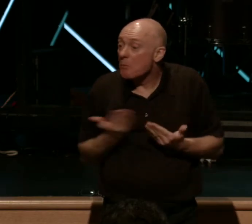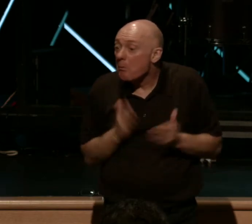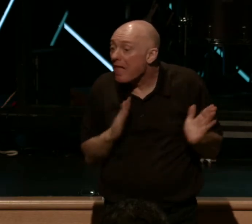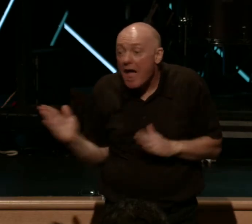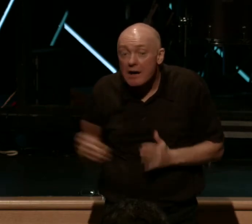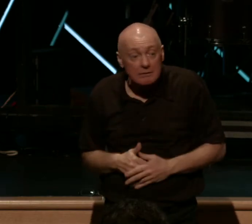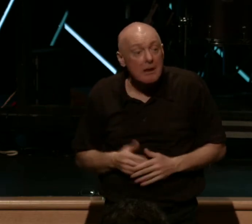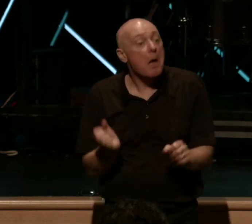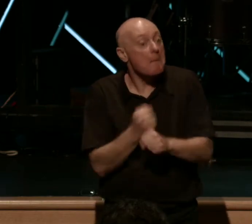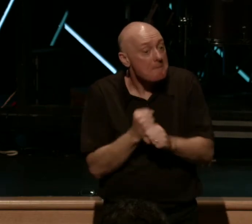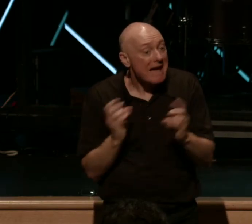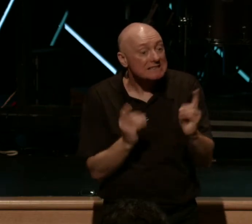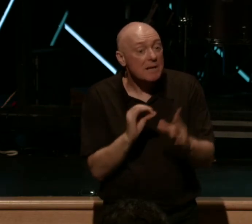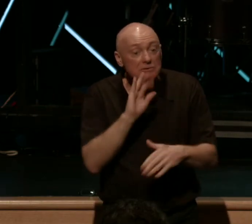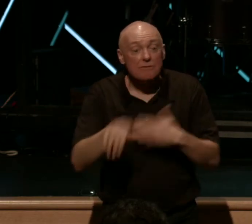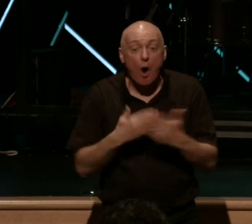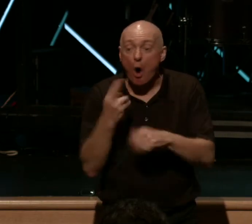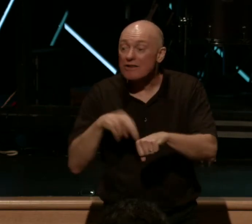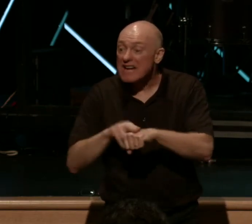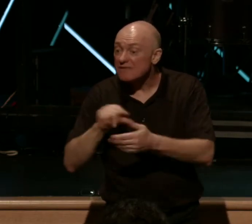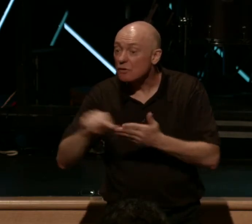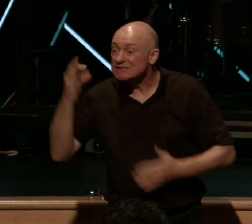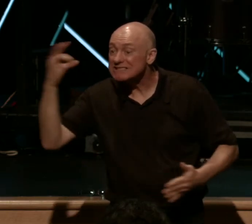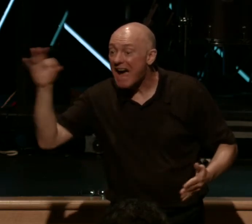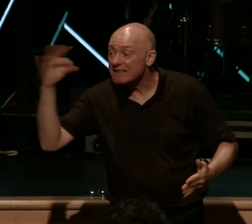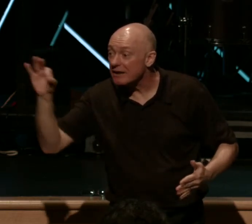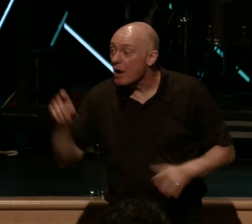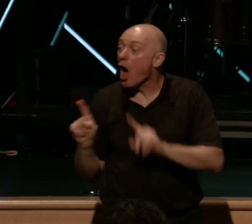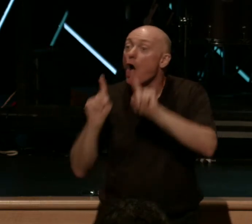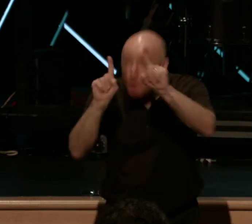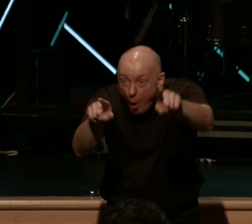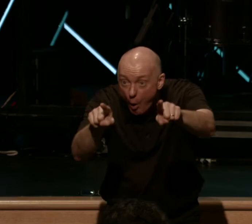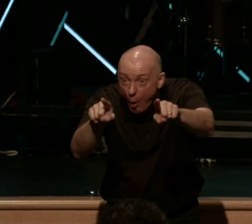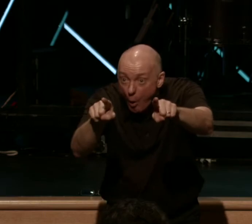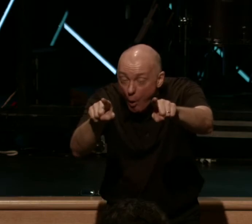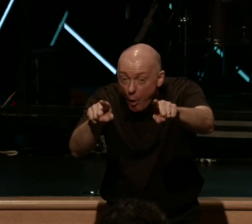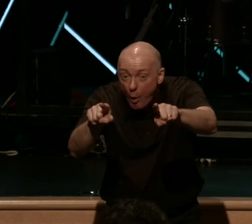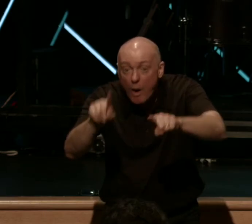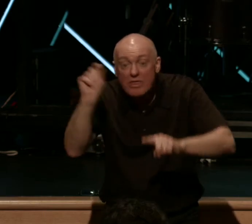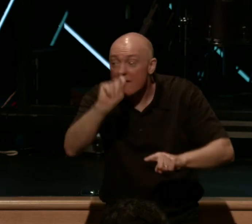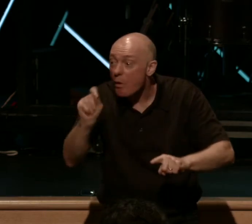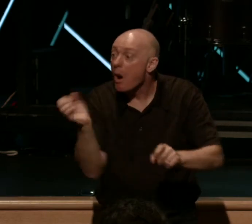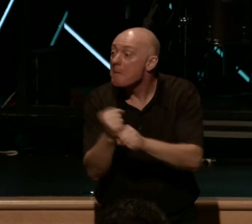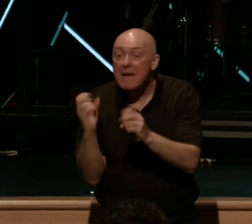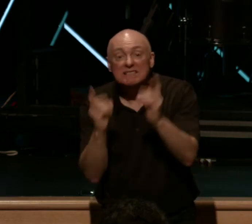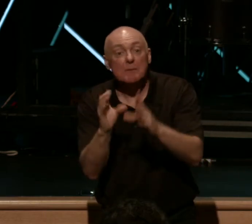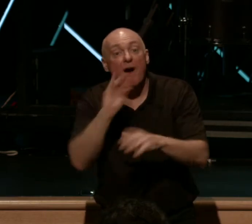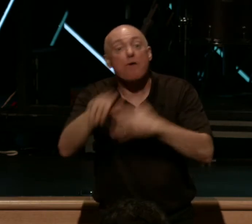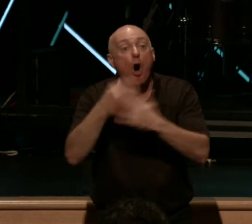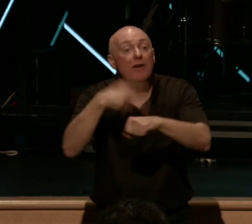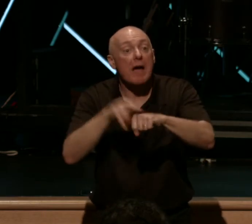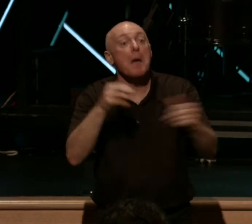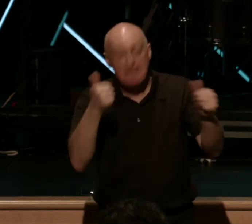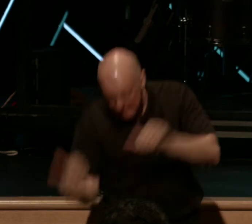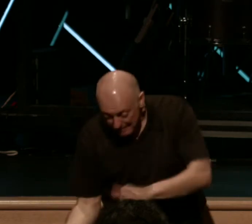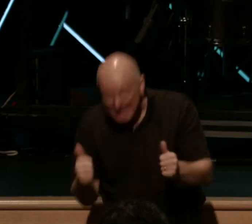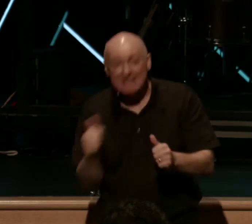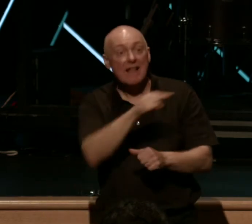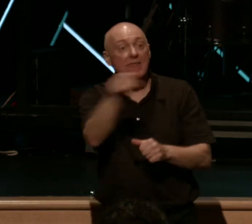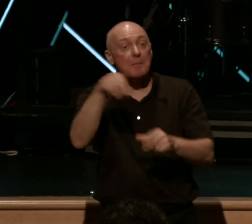Make disciples of all nations. Verse 19. Go therefore and make disciples of all nations, baptizing them in the name of the